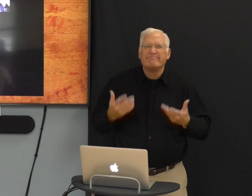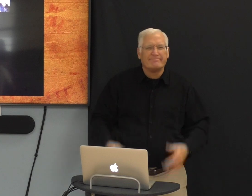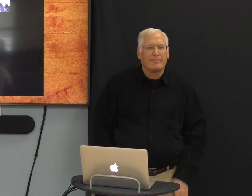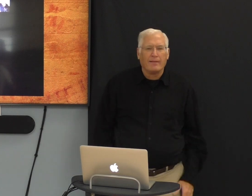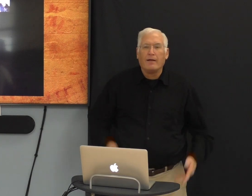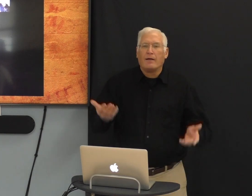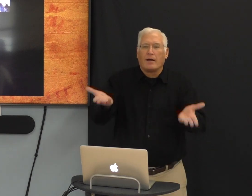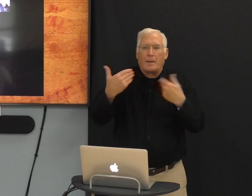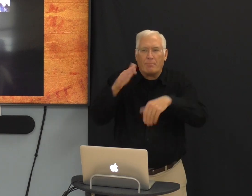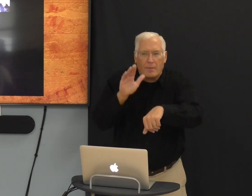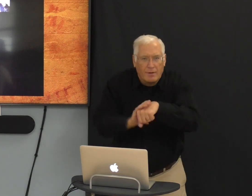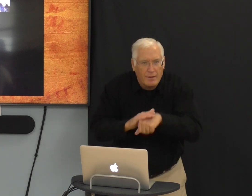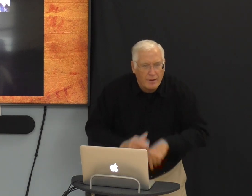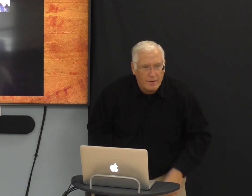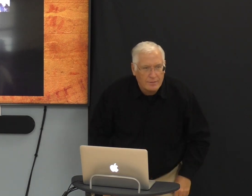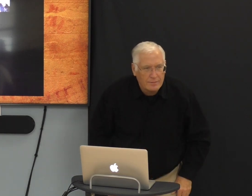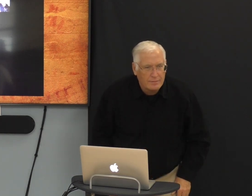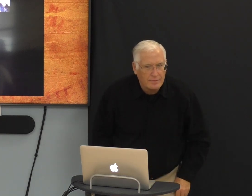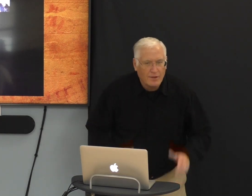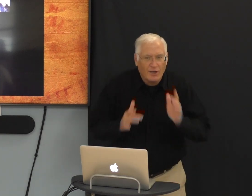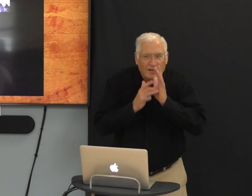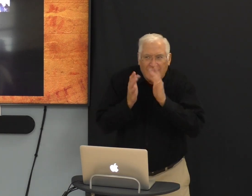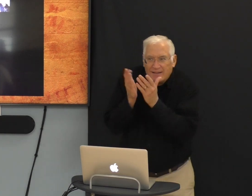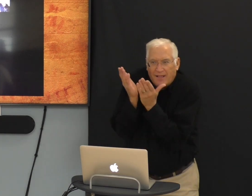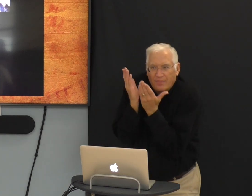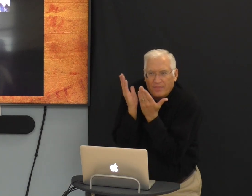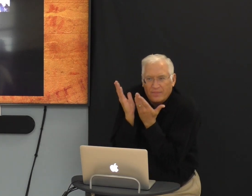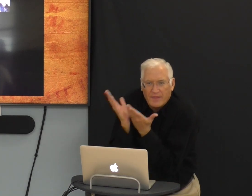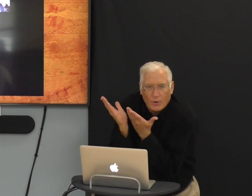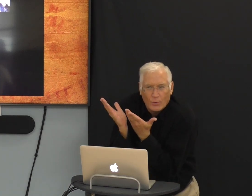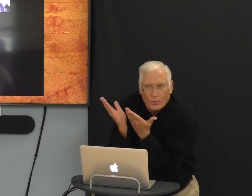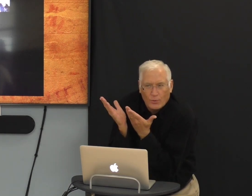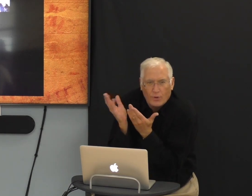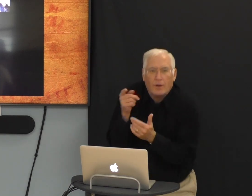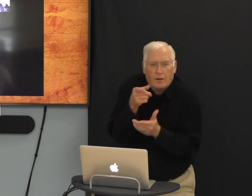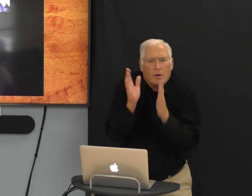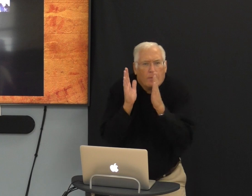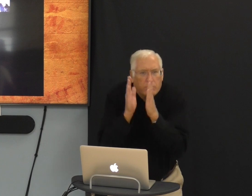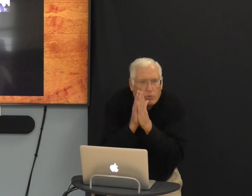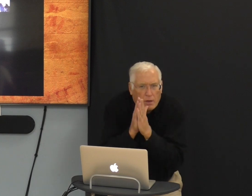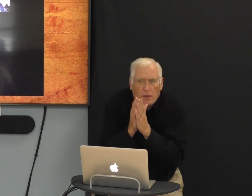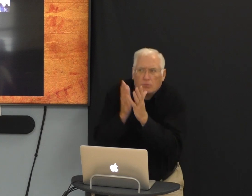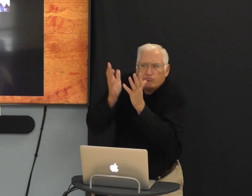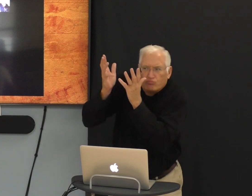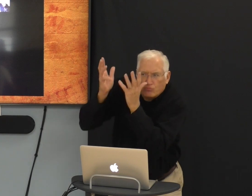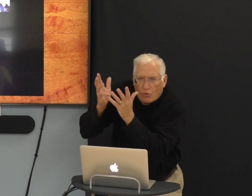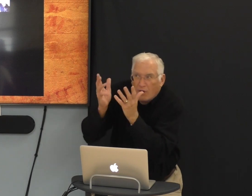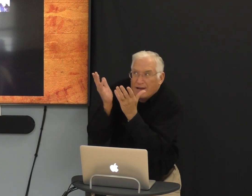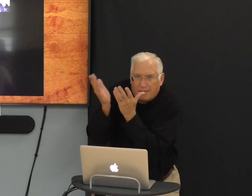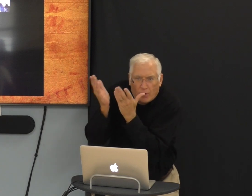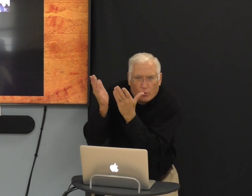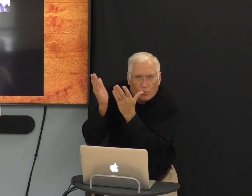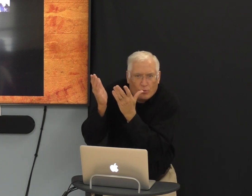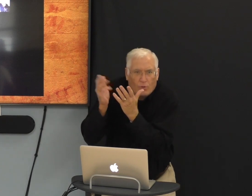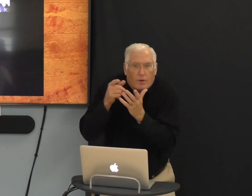There's just no excitement. Come on. Jesus is right there. Pray.